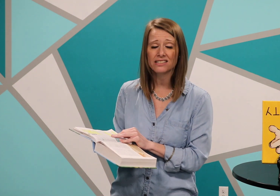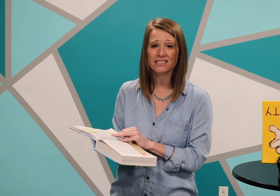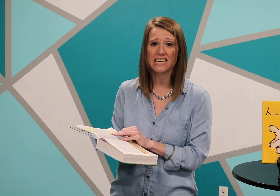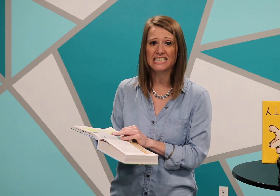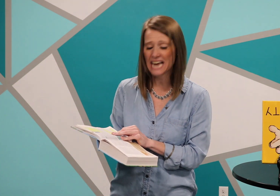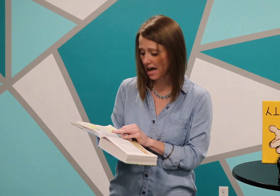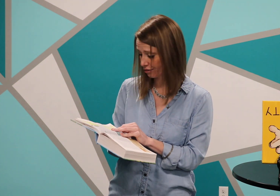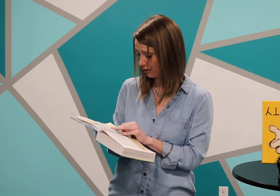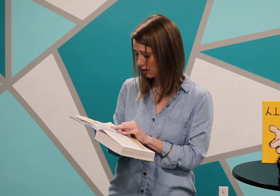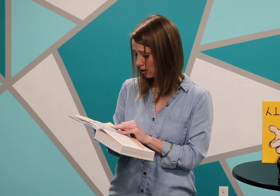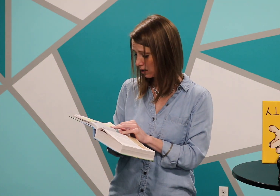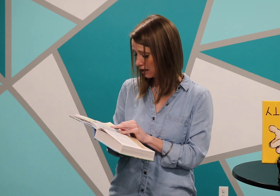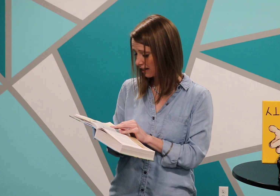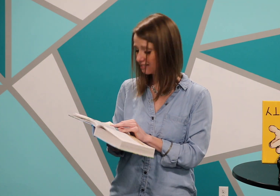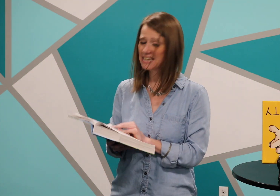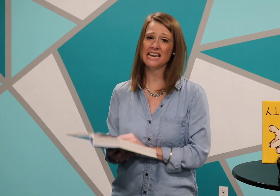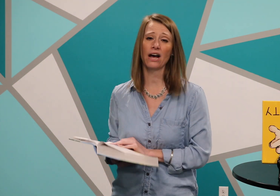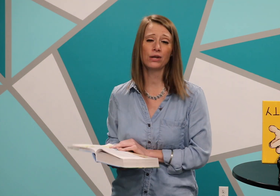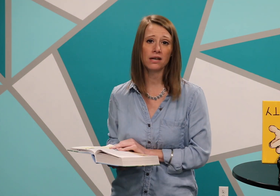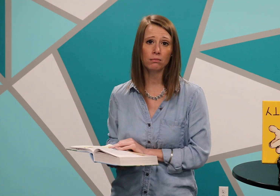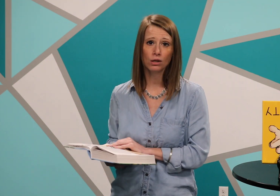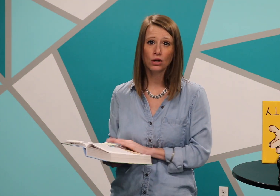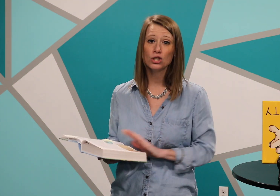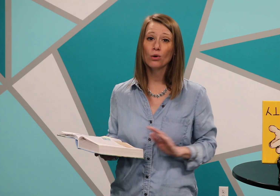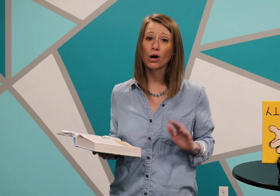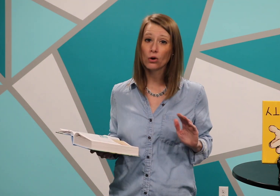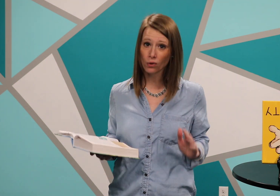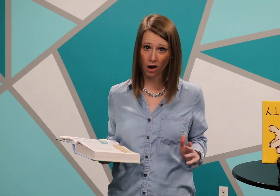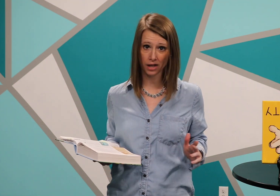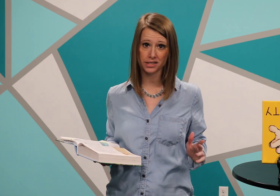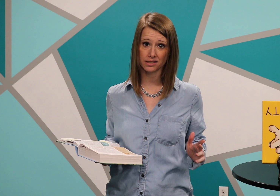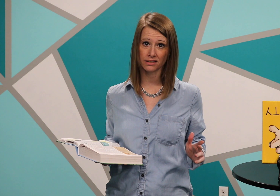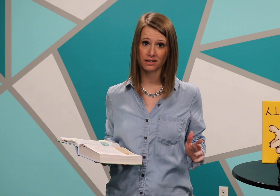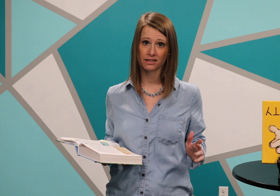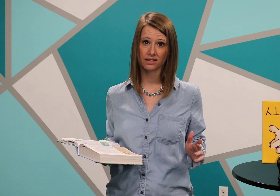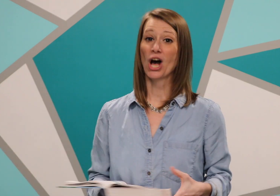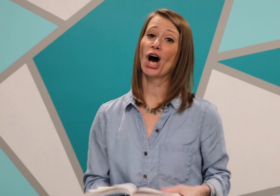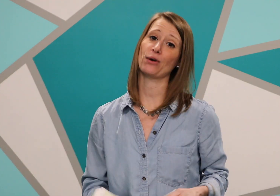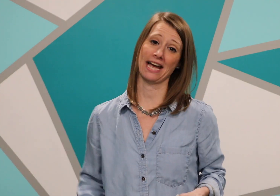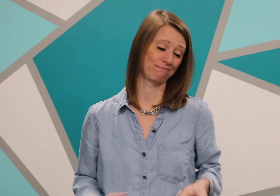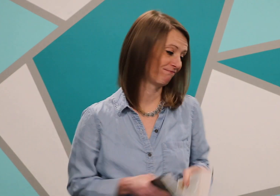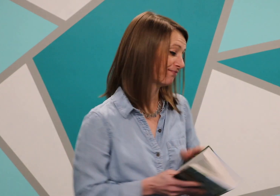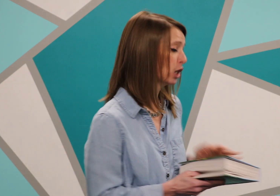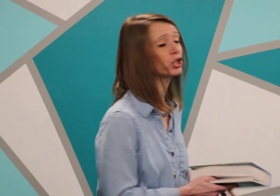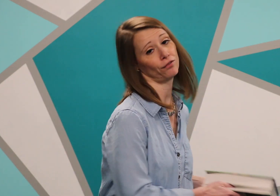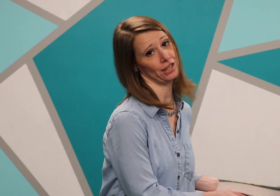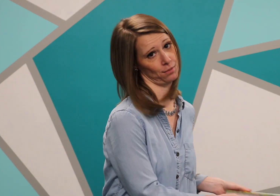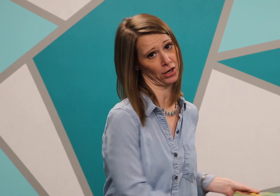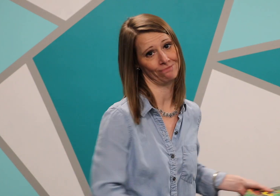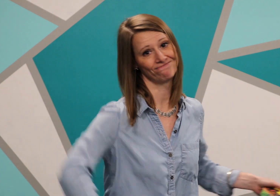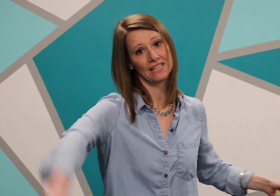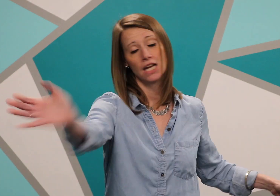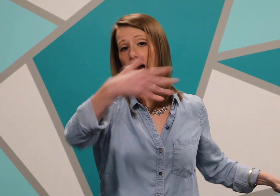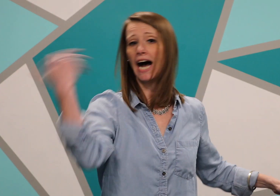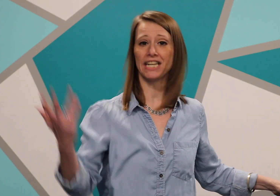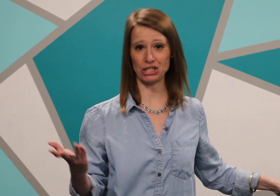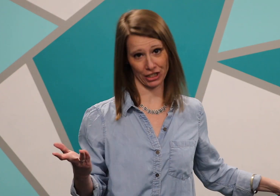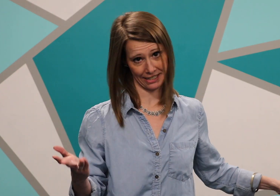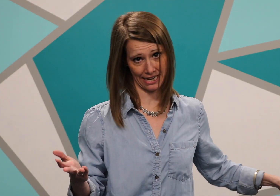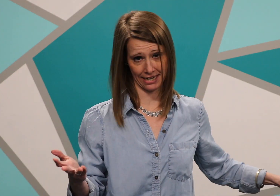to death. They nailed him to a cross. Okay, so for this part, I need you to stand